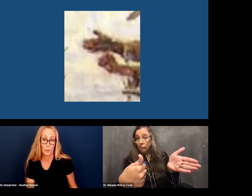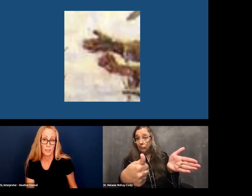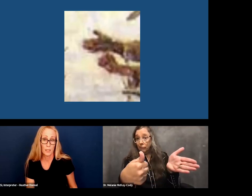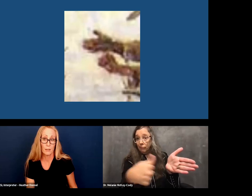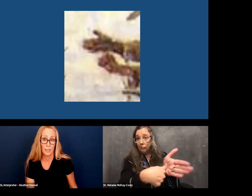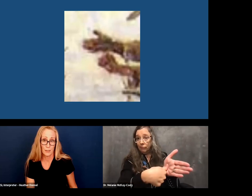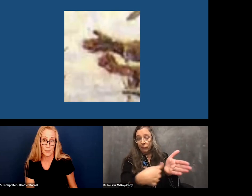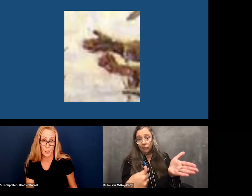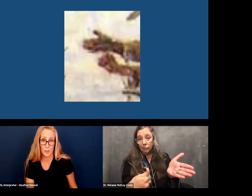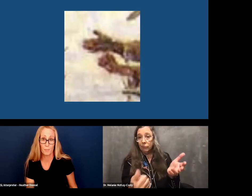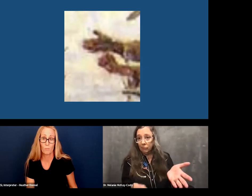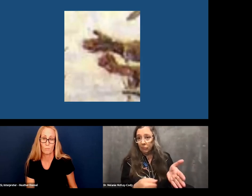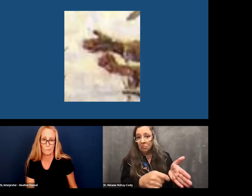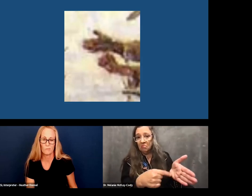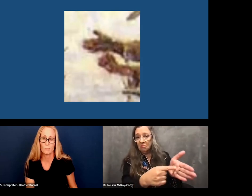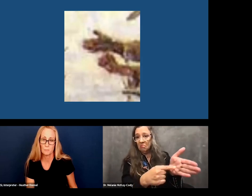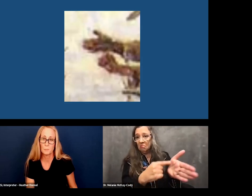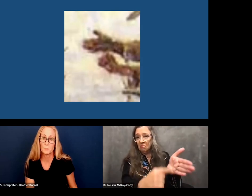So it could be any of these.